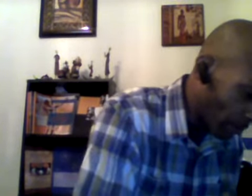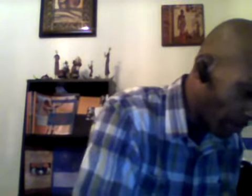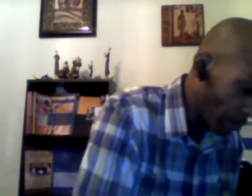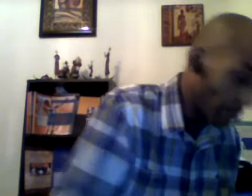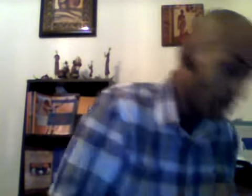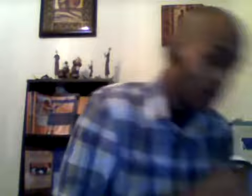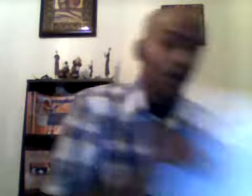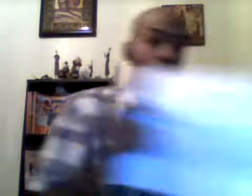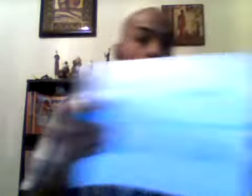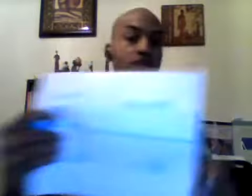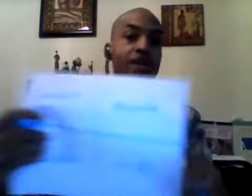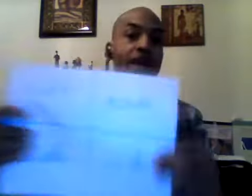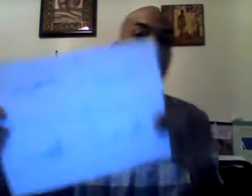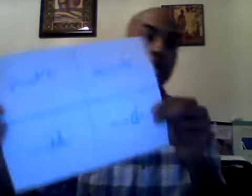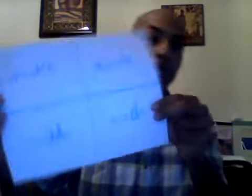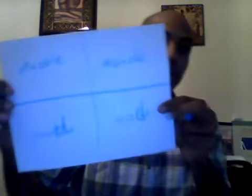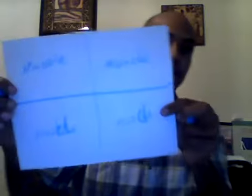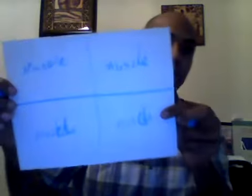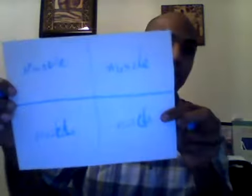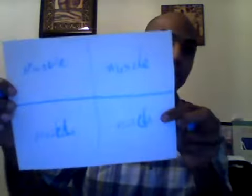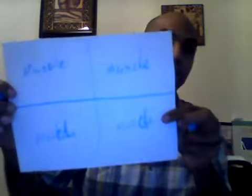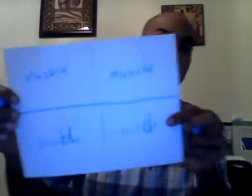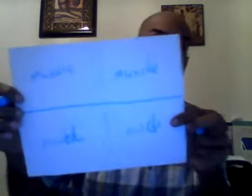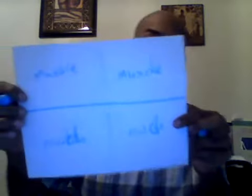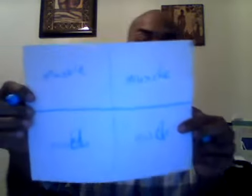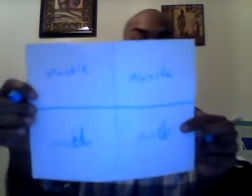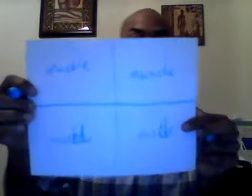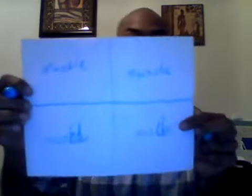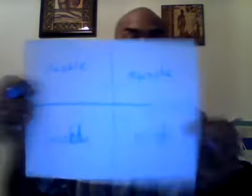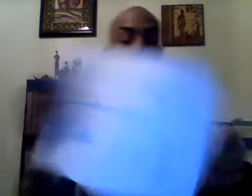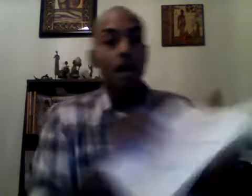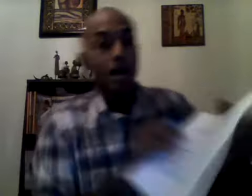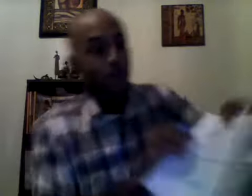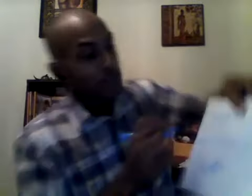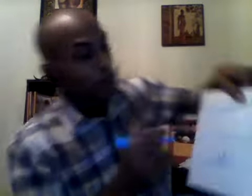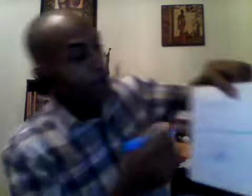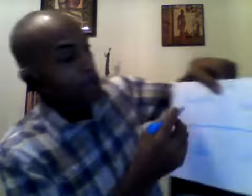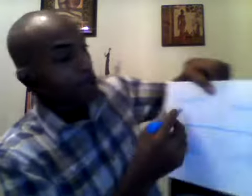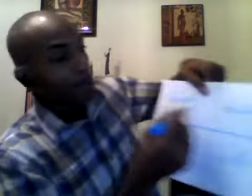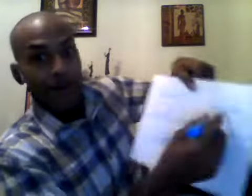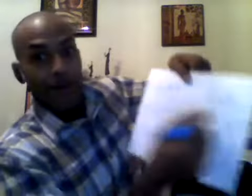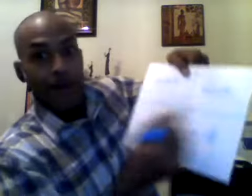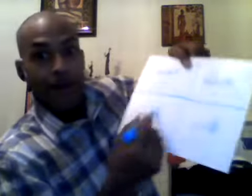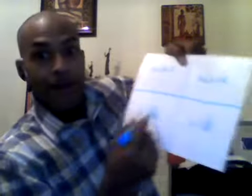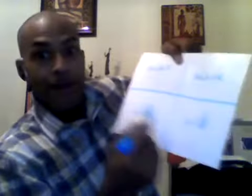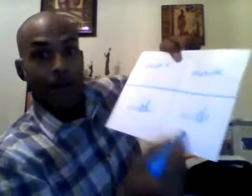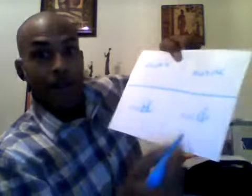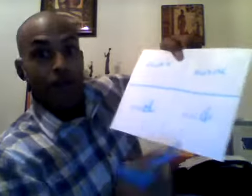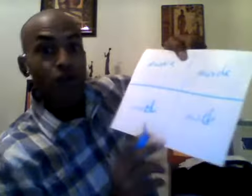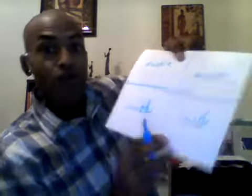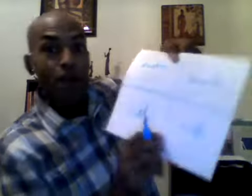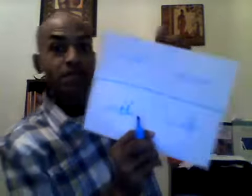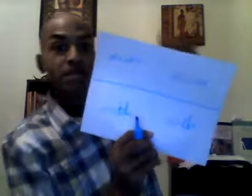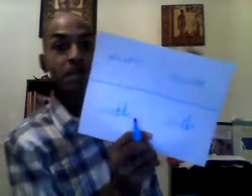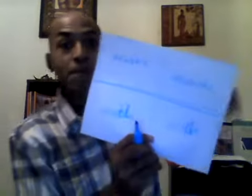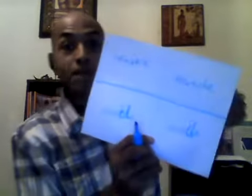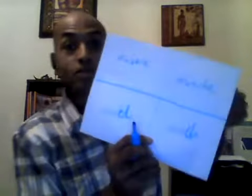it would take four sections of this paper to represent muscle